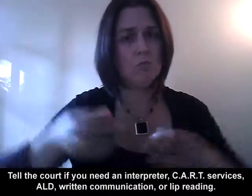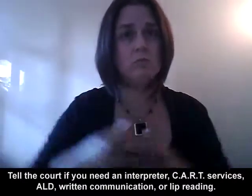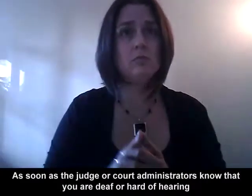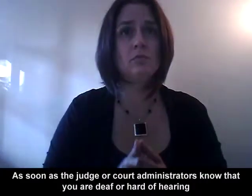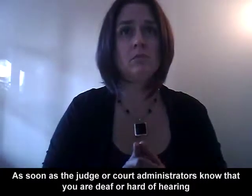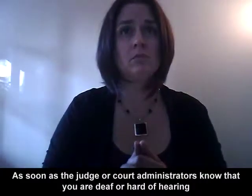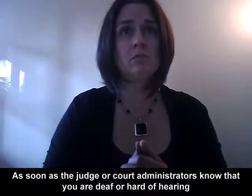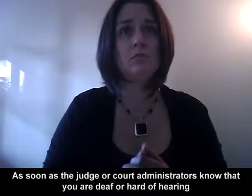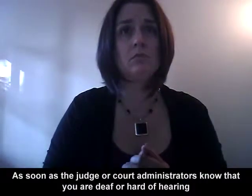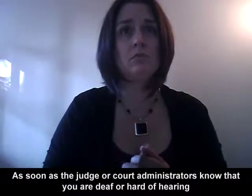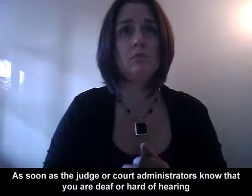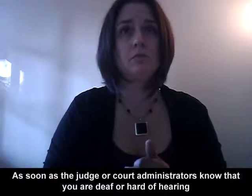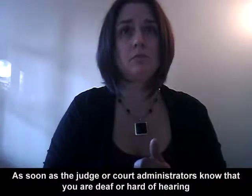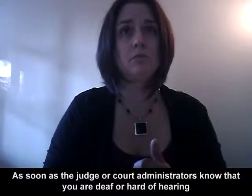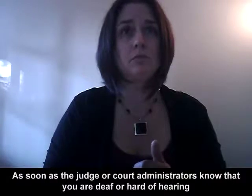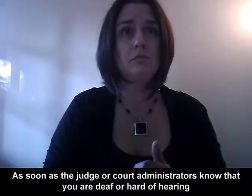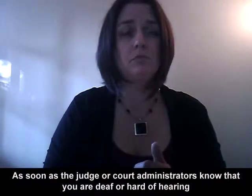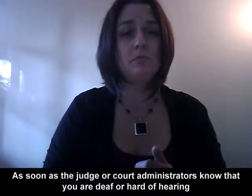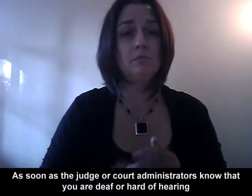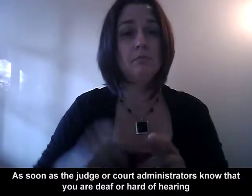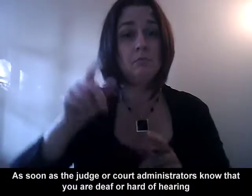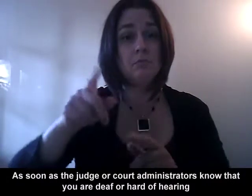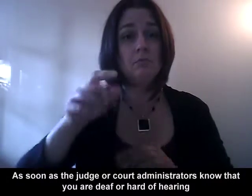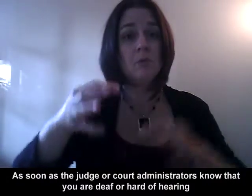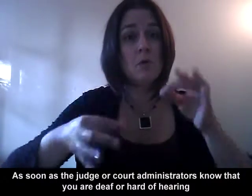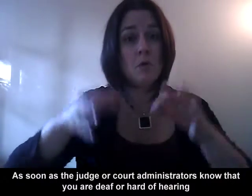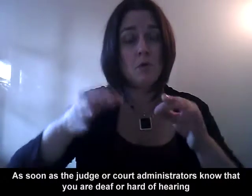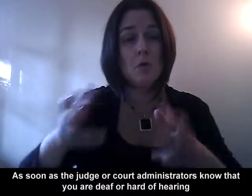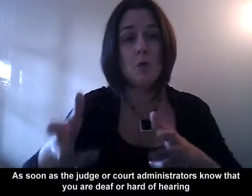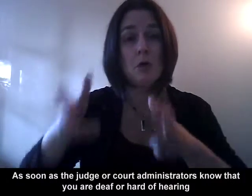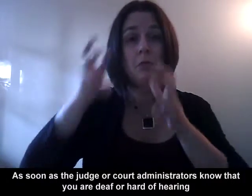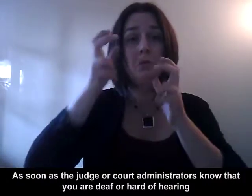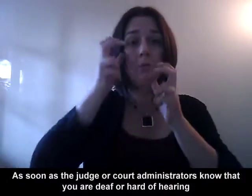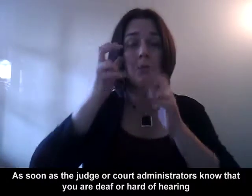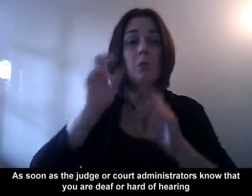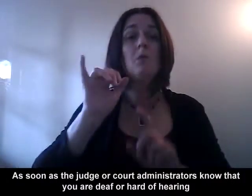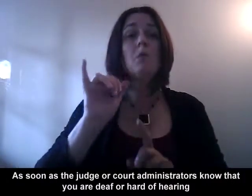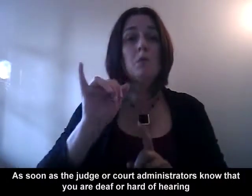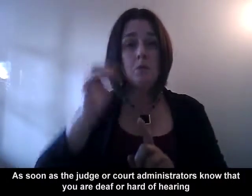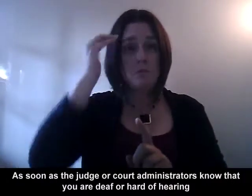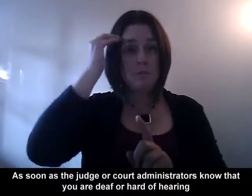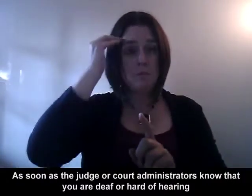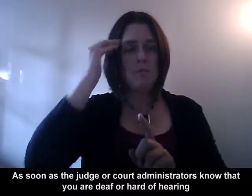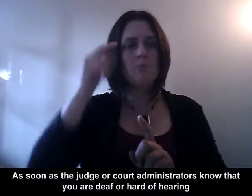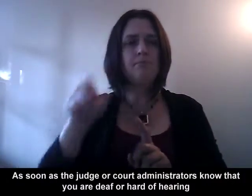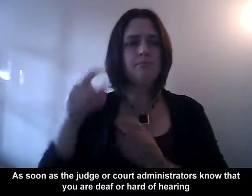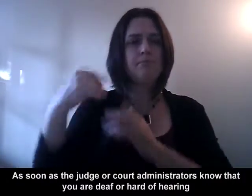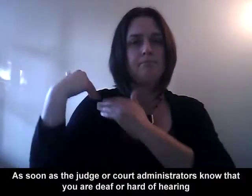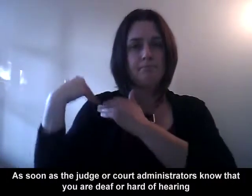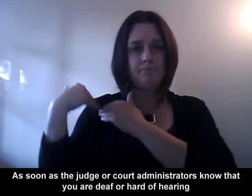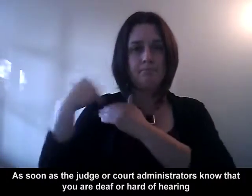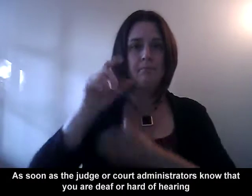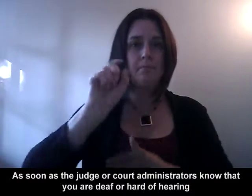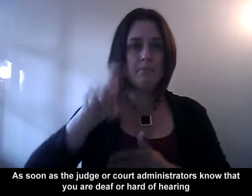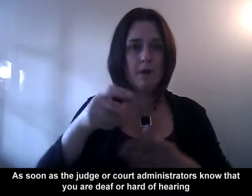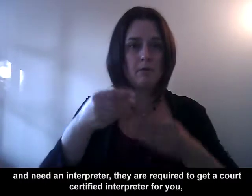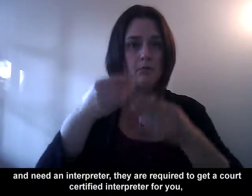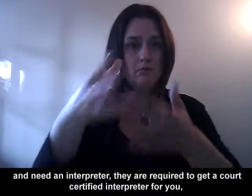As soon as the judge or court administrators know that you are deaf or hard of hearing and need an